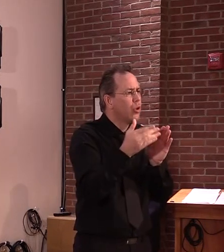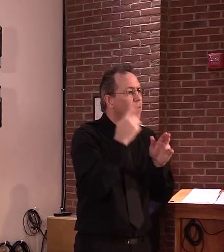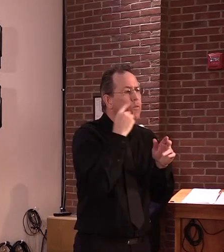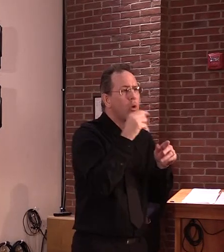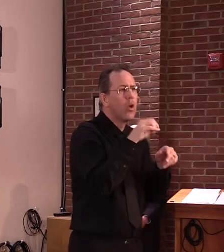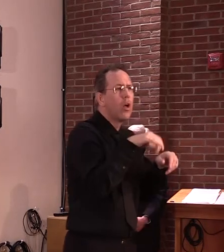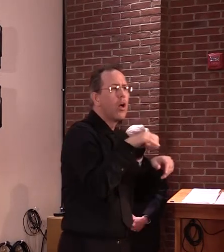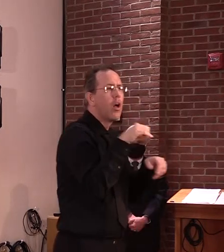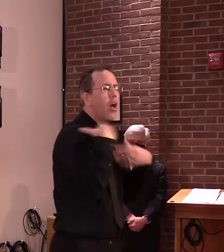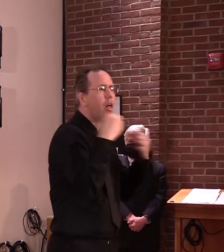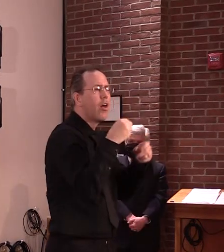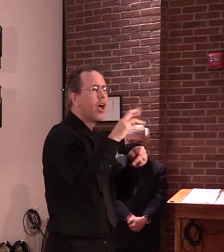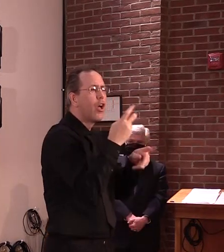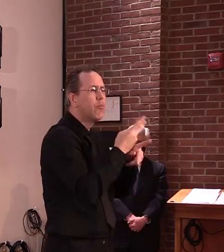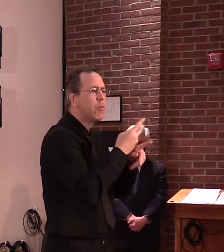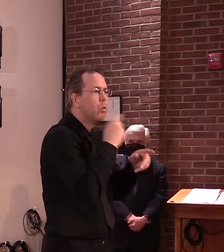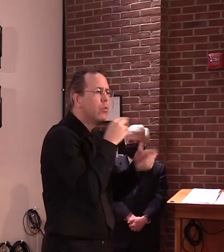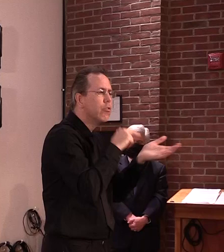public.